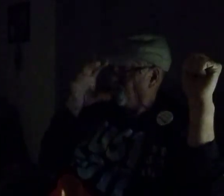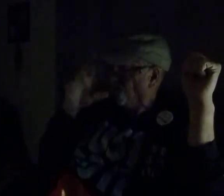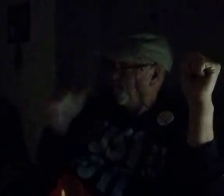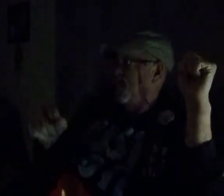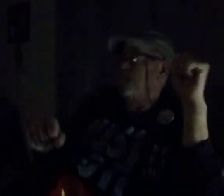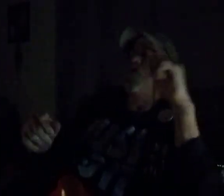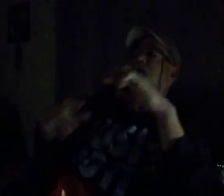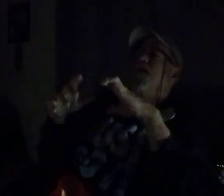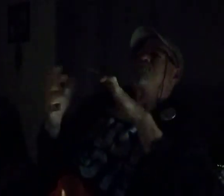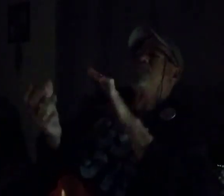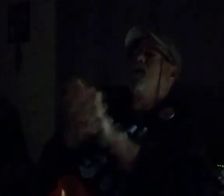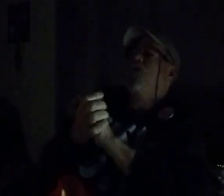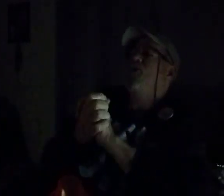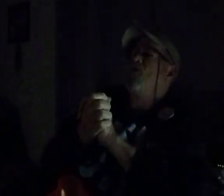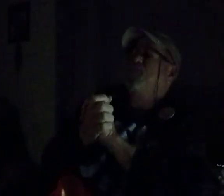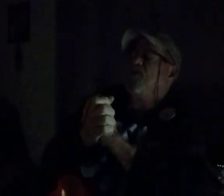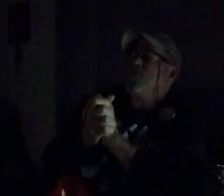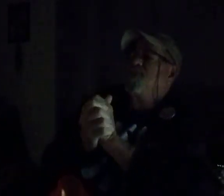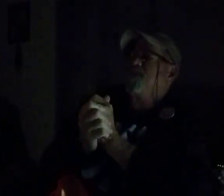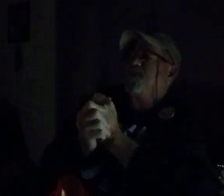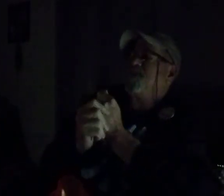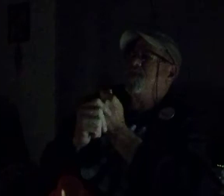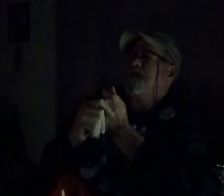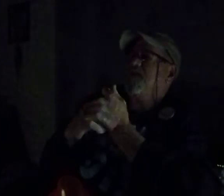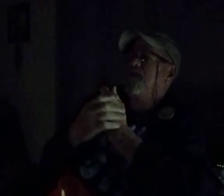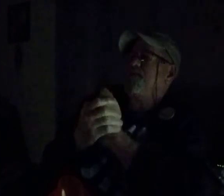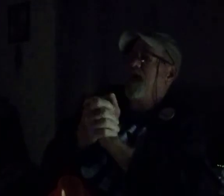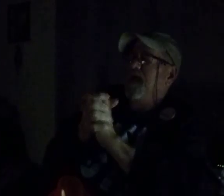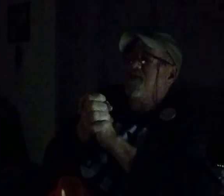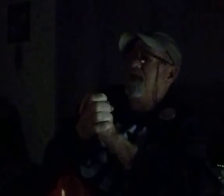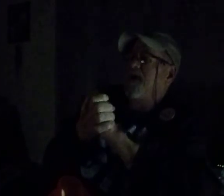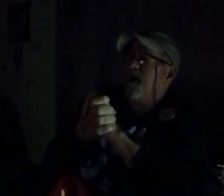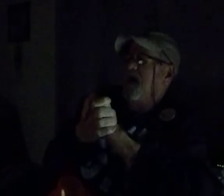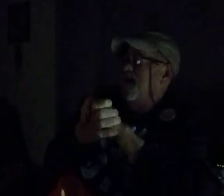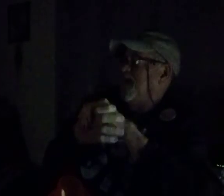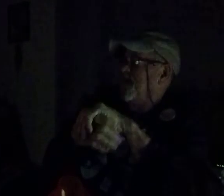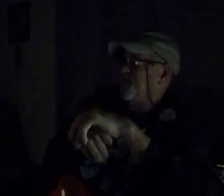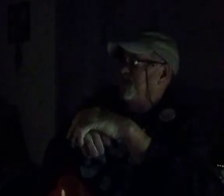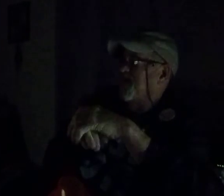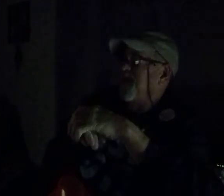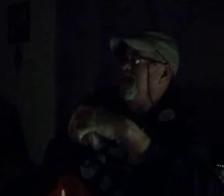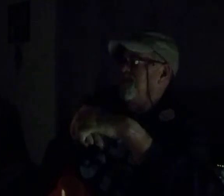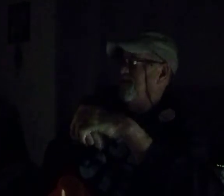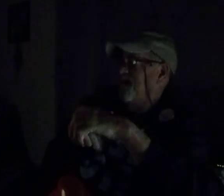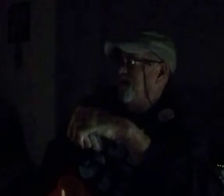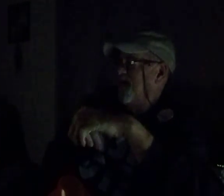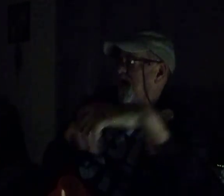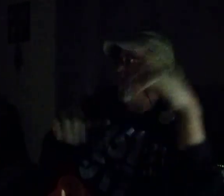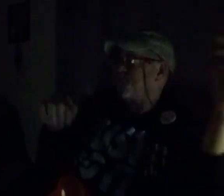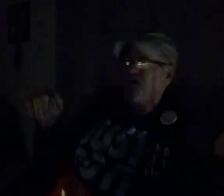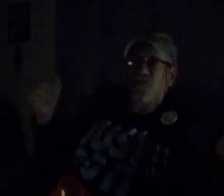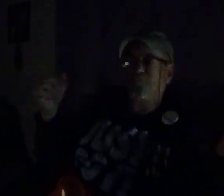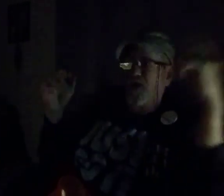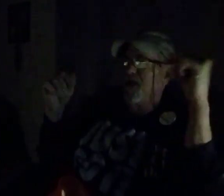yeah, okay. But, then, this kid, asked his buddy,